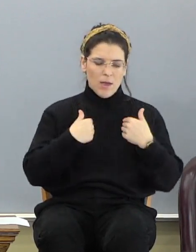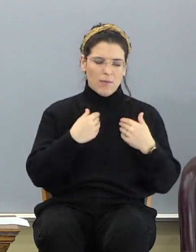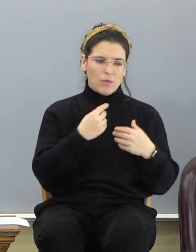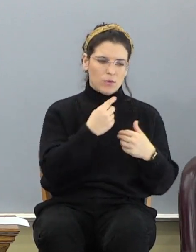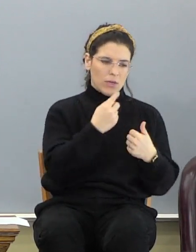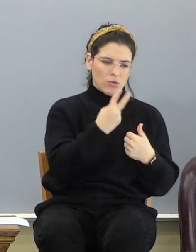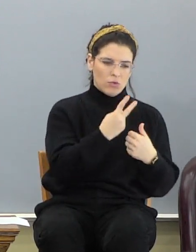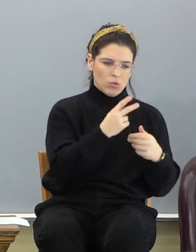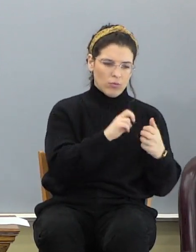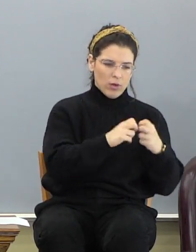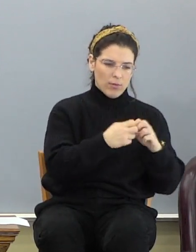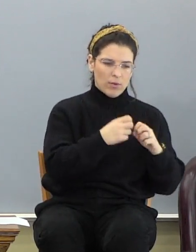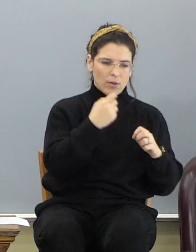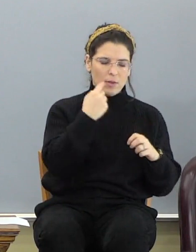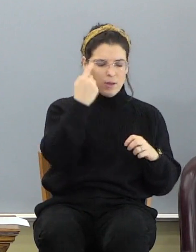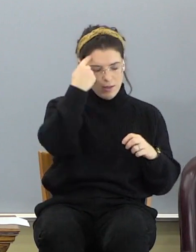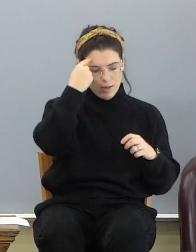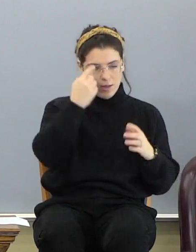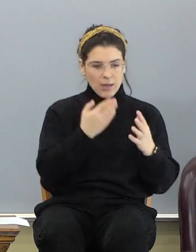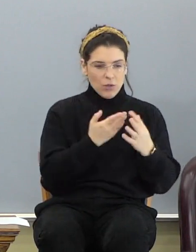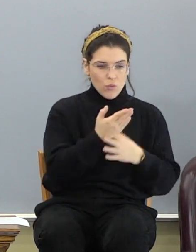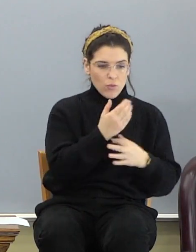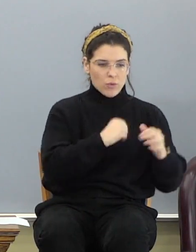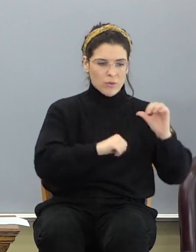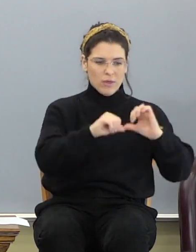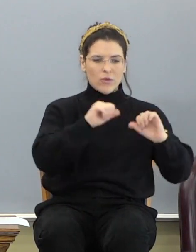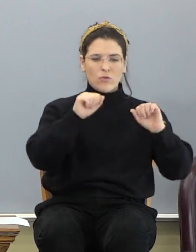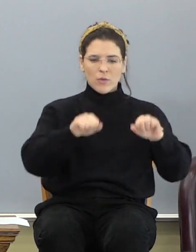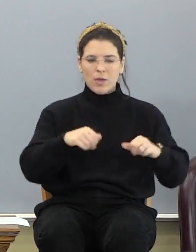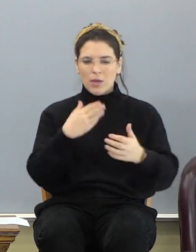they think that through science you can prove evolution is wrong.